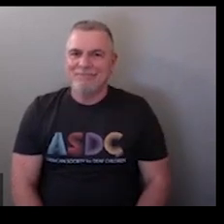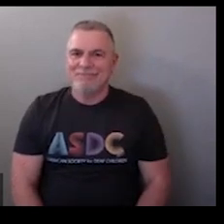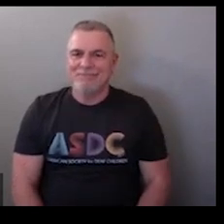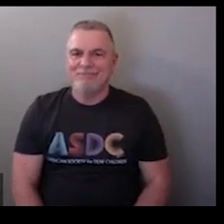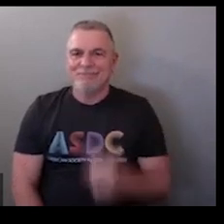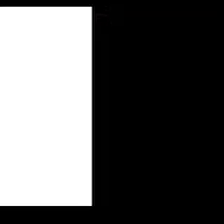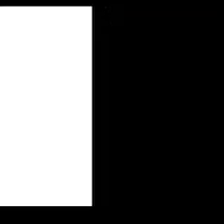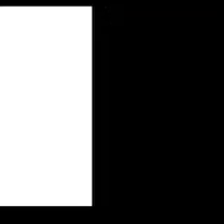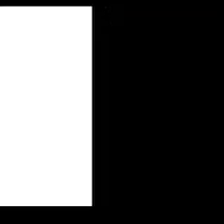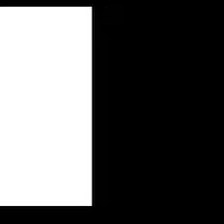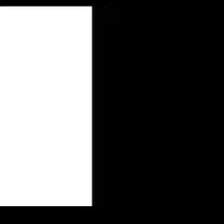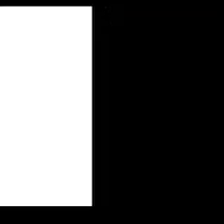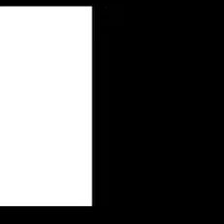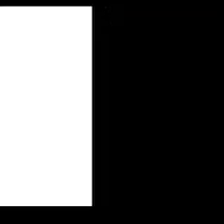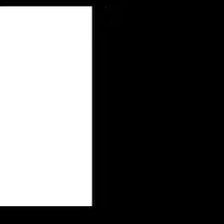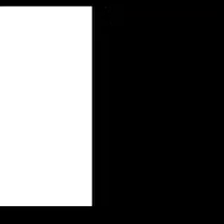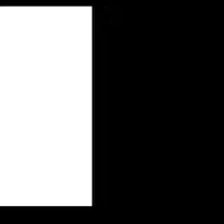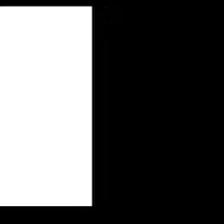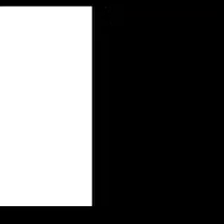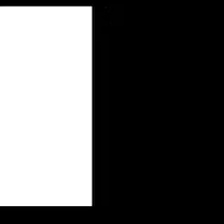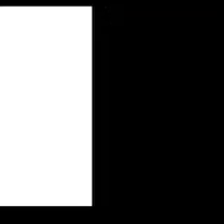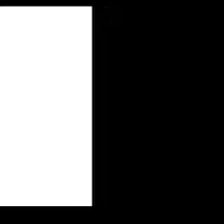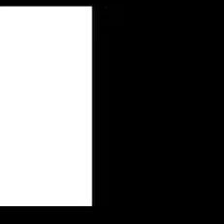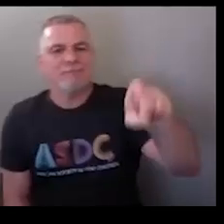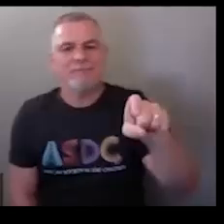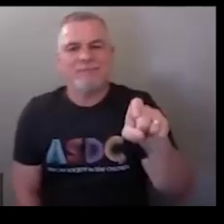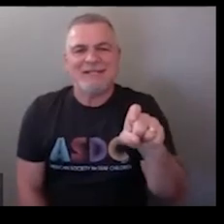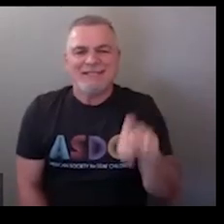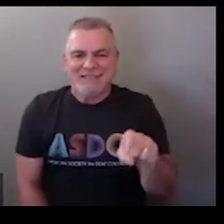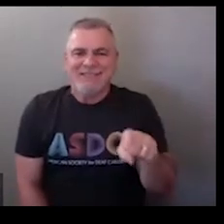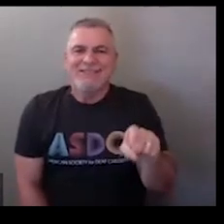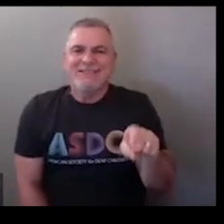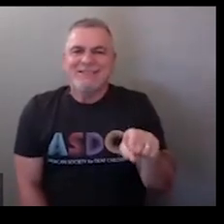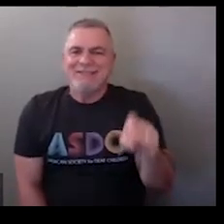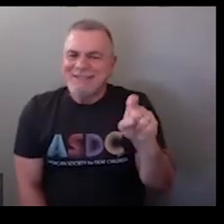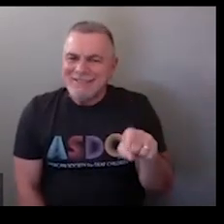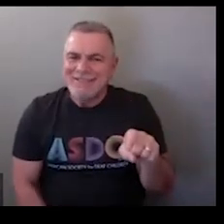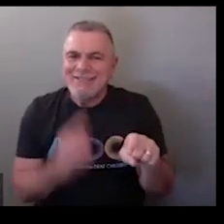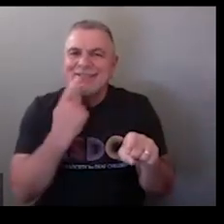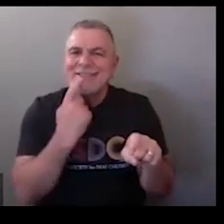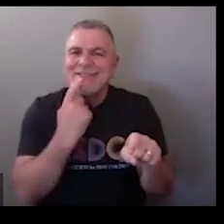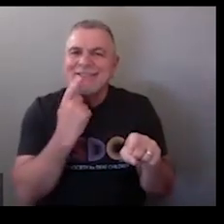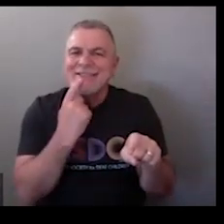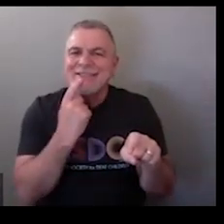okay and then x this is the x hand shape and then little repeated movement need